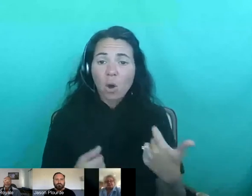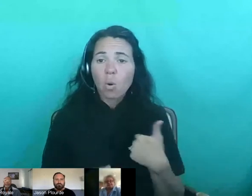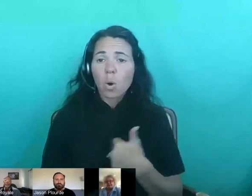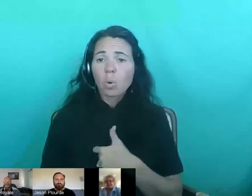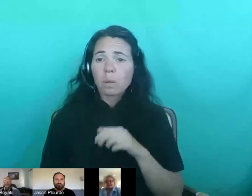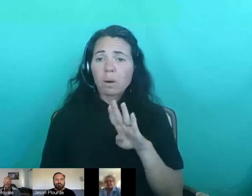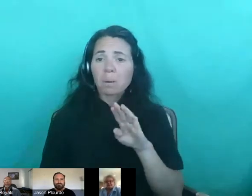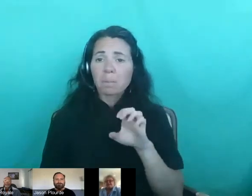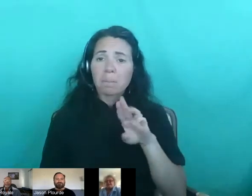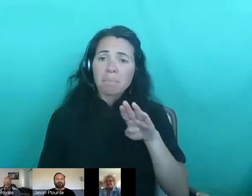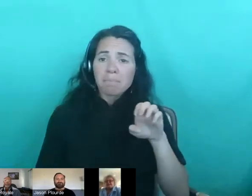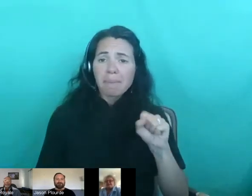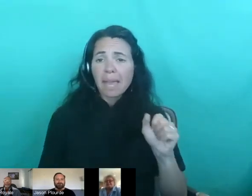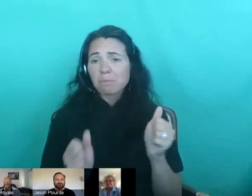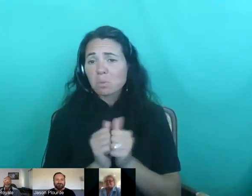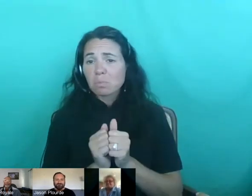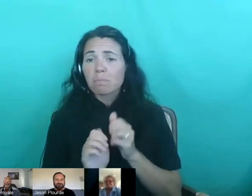babes.